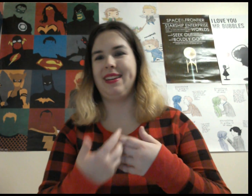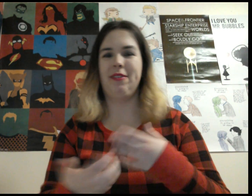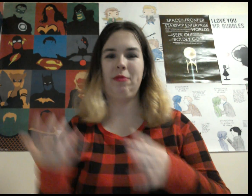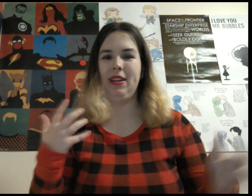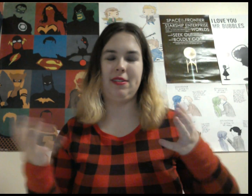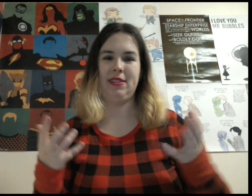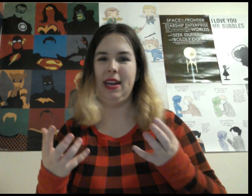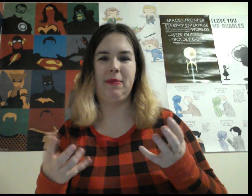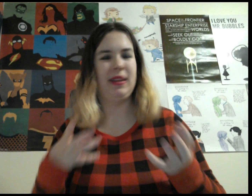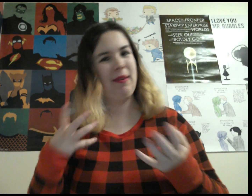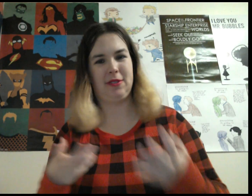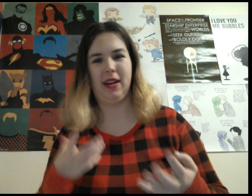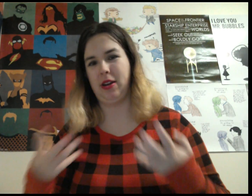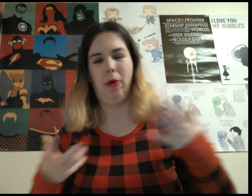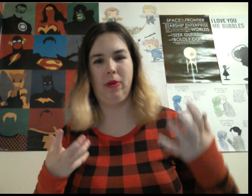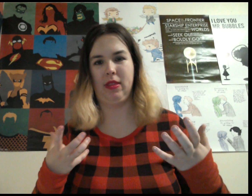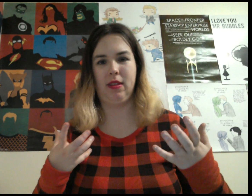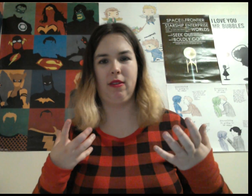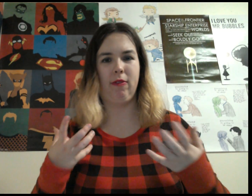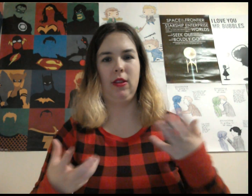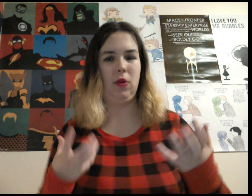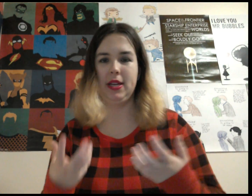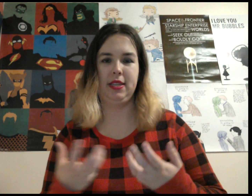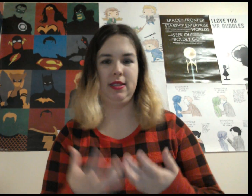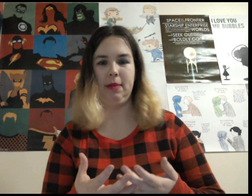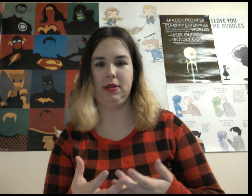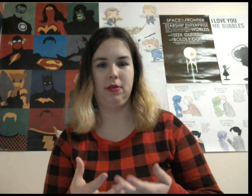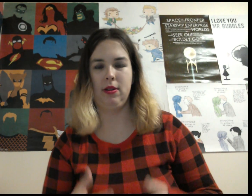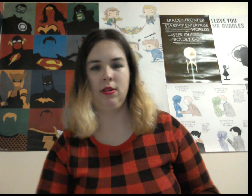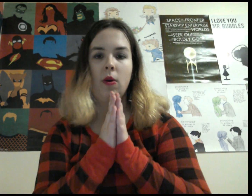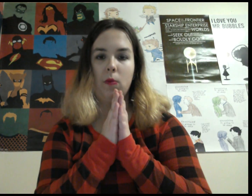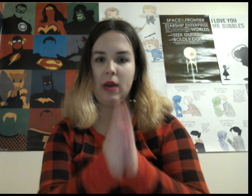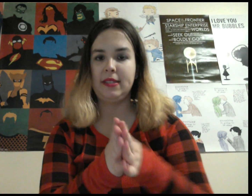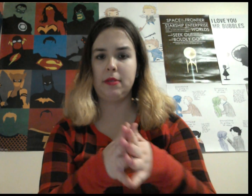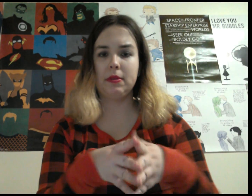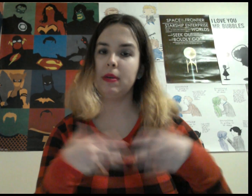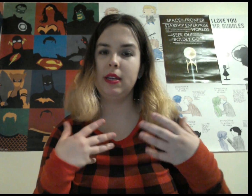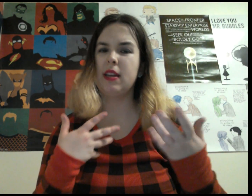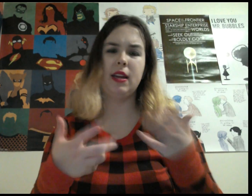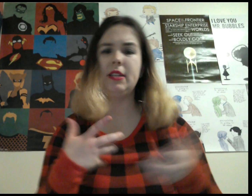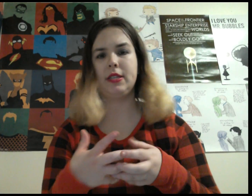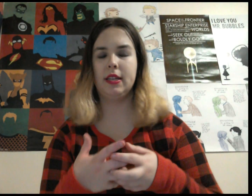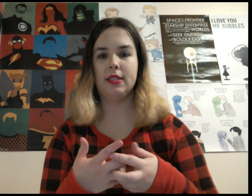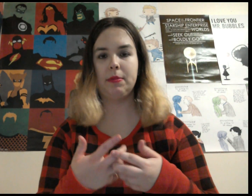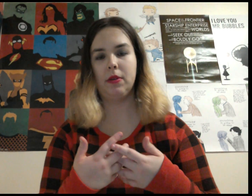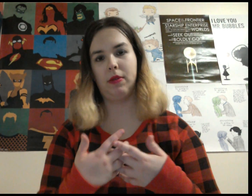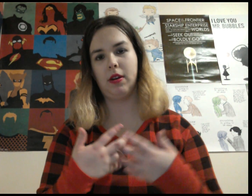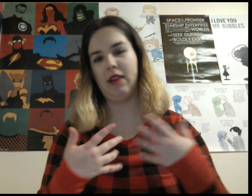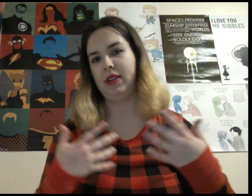don't really understand what they were trying to go with for Lucas in this episode. West was really interesting in this episode with her having